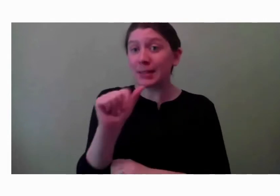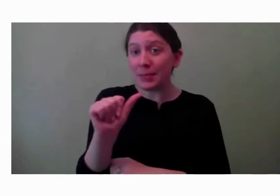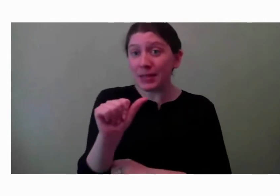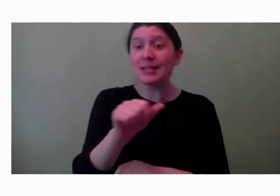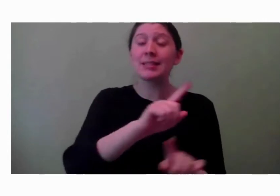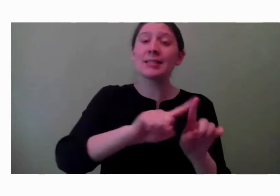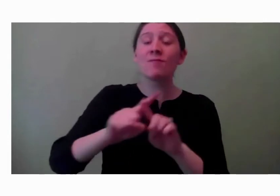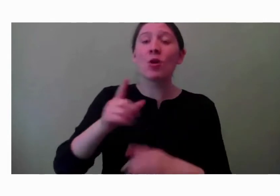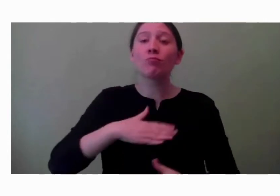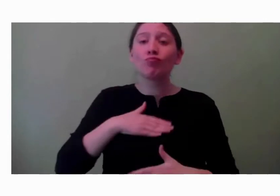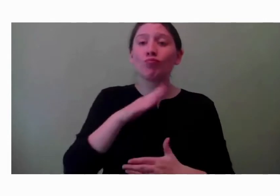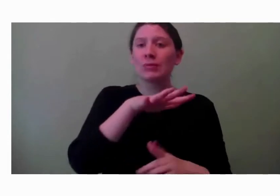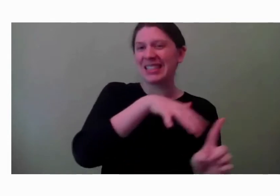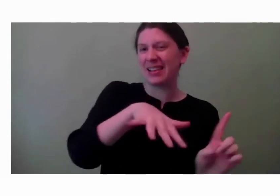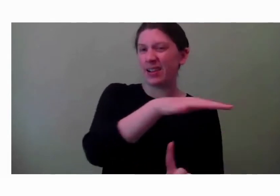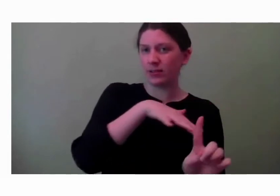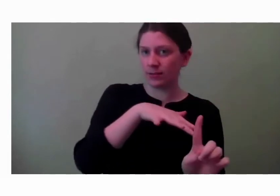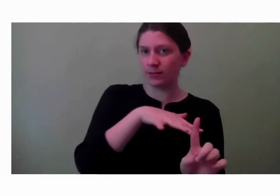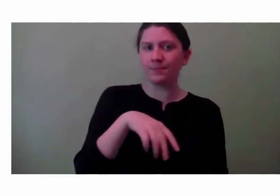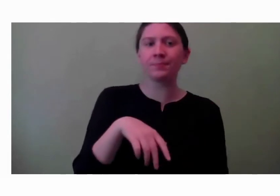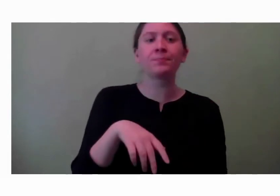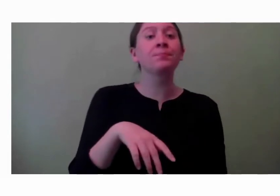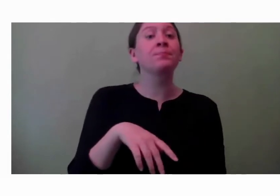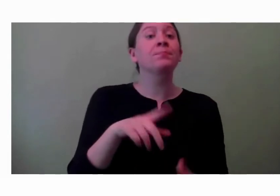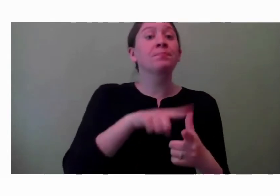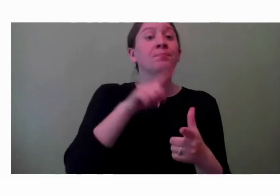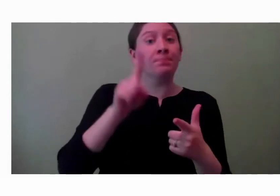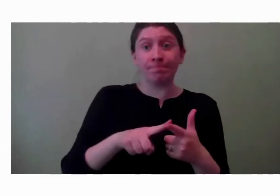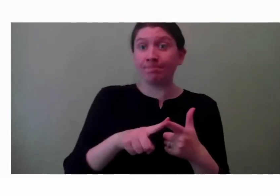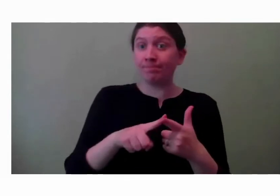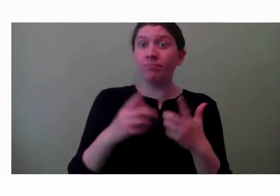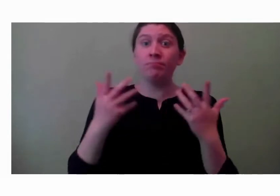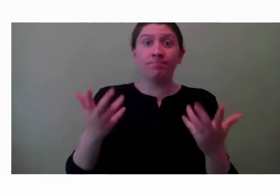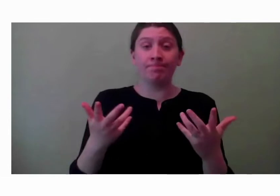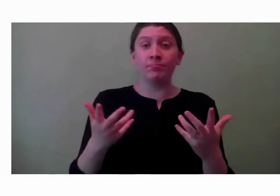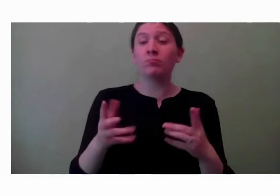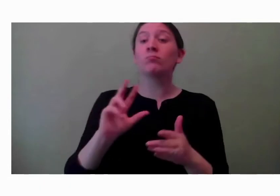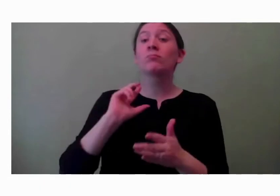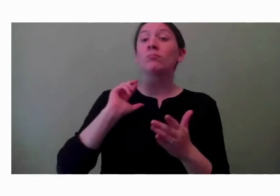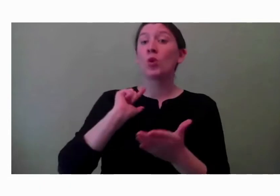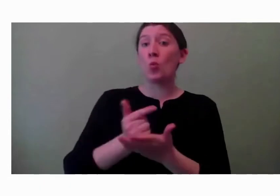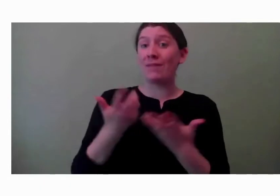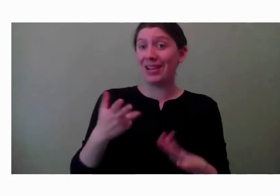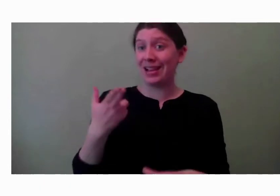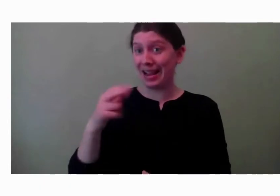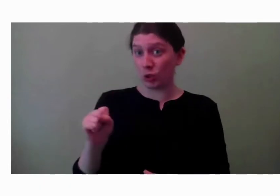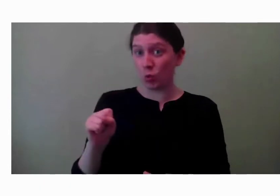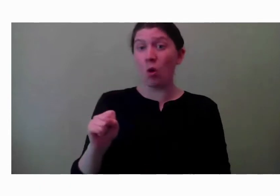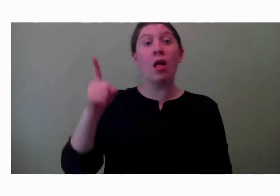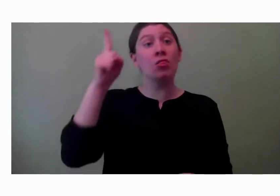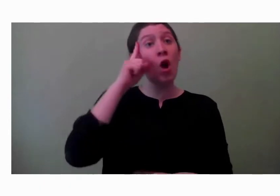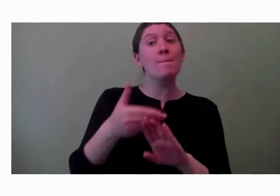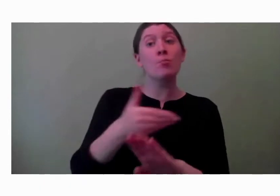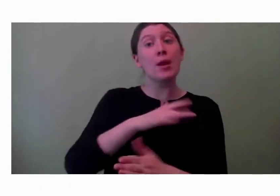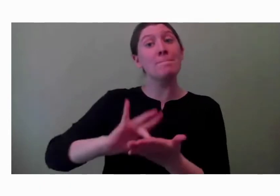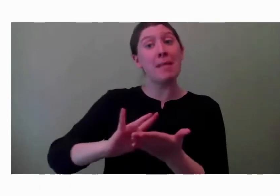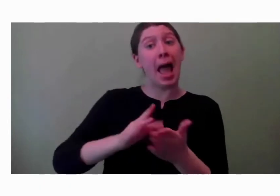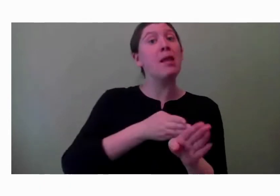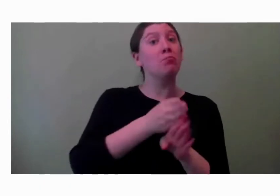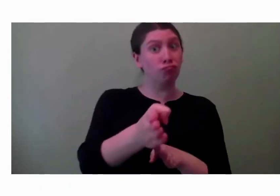settings. And then when deciding what I wanted to major in college, I thought pre-med was going to be my way to go. I loved working